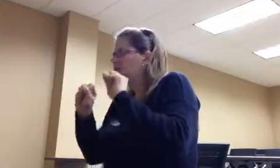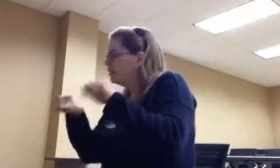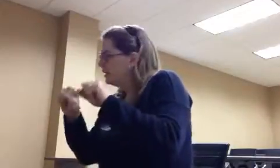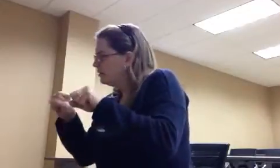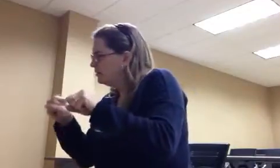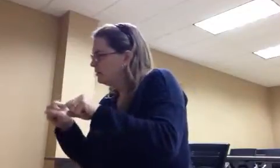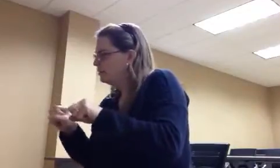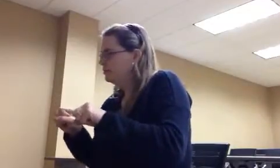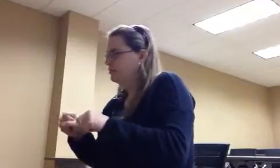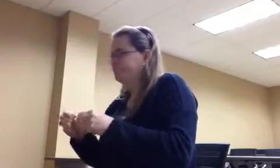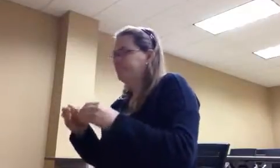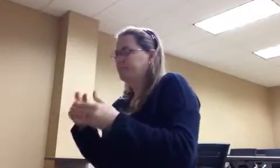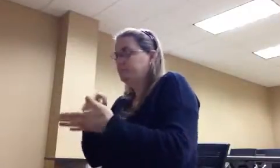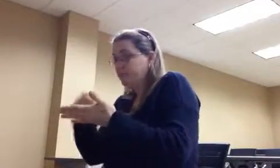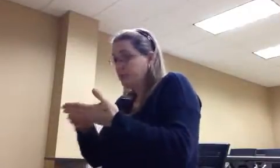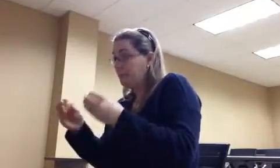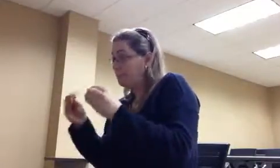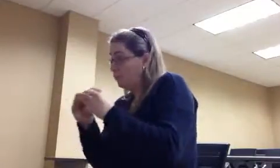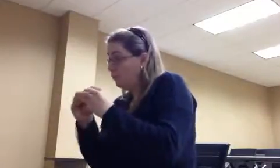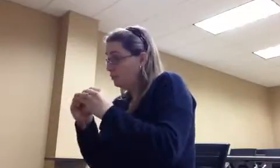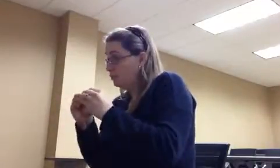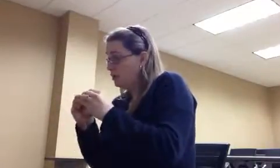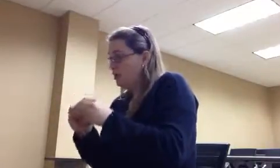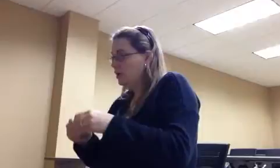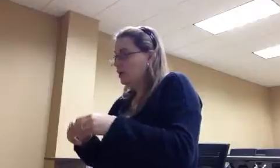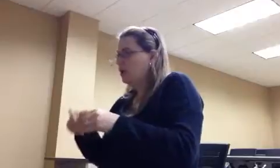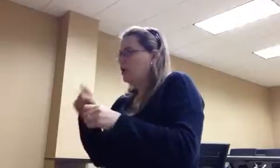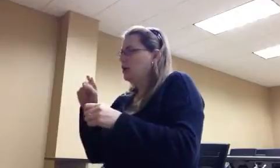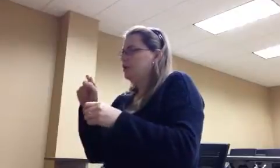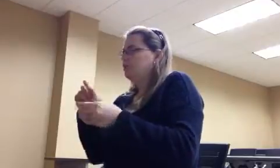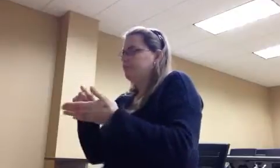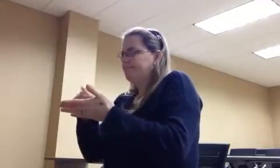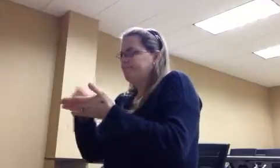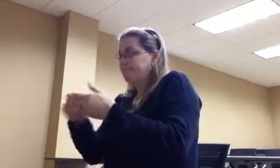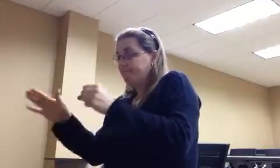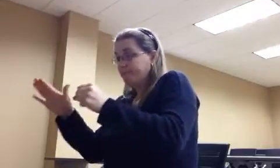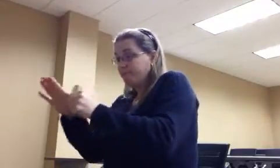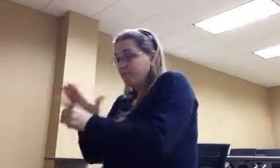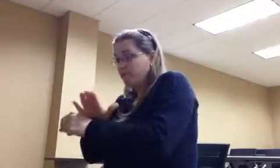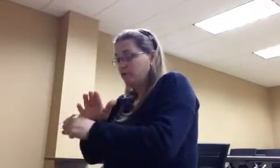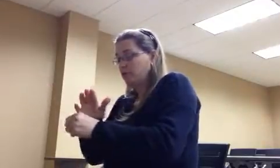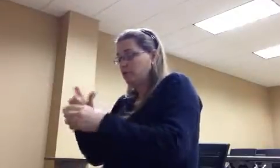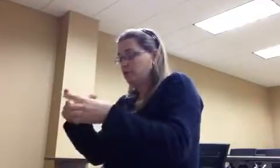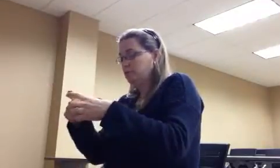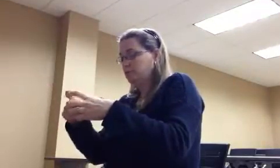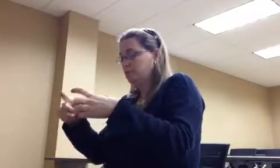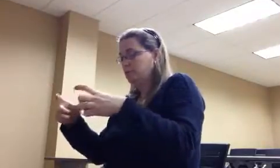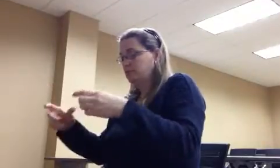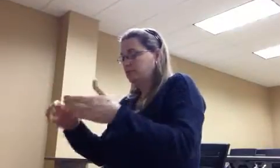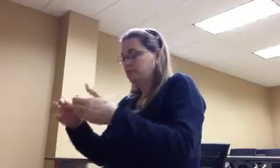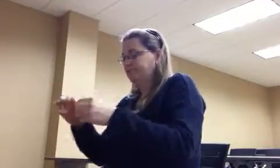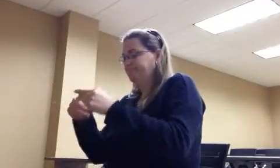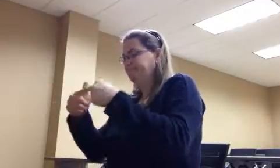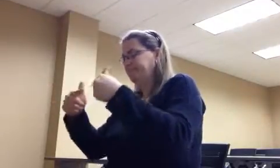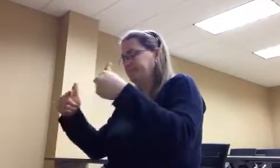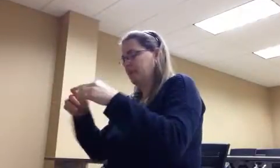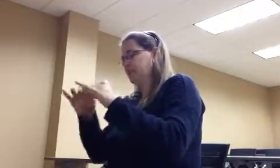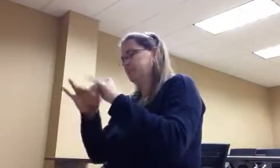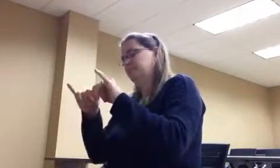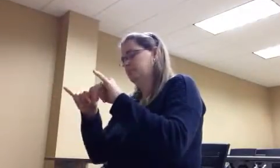incomplete homework assignment. You need to fill up the space. Does that make sense? Like basically fill up the space. You don't have to write in every little thing. But as much as you